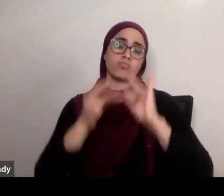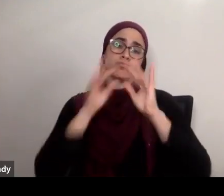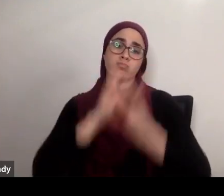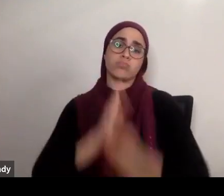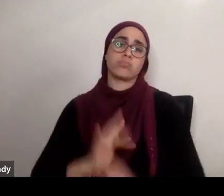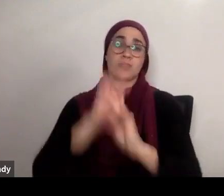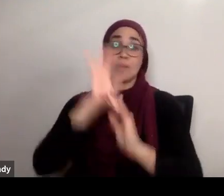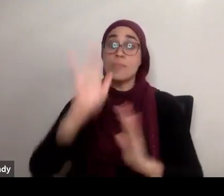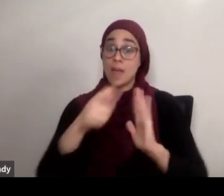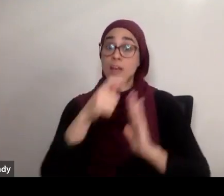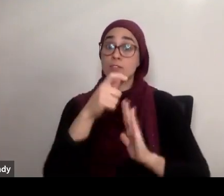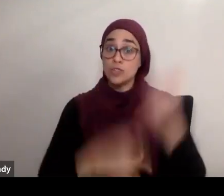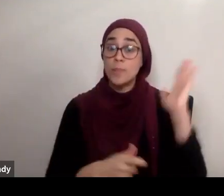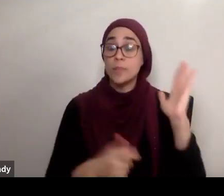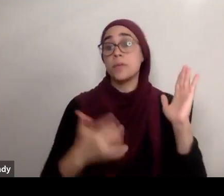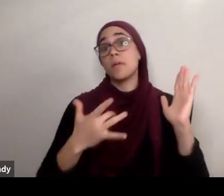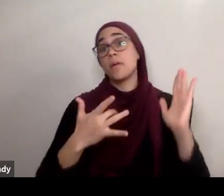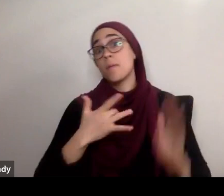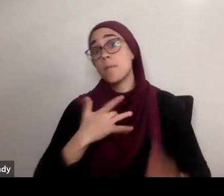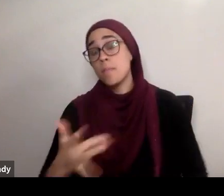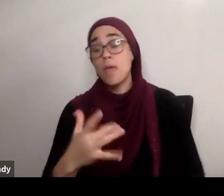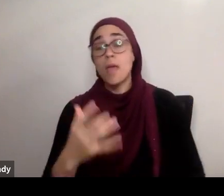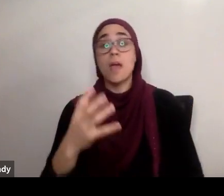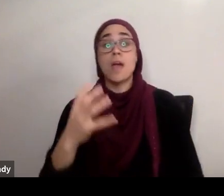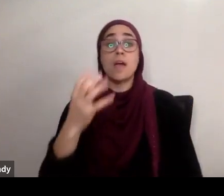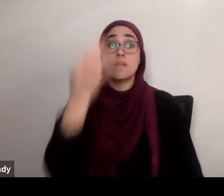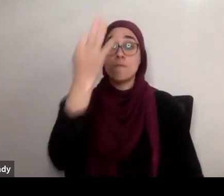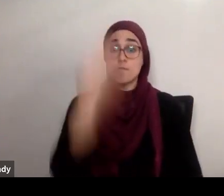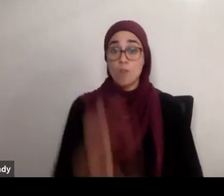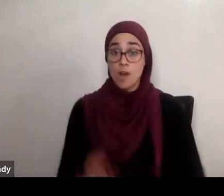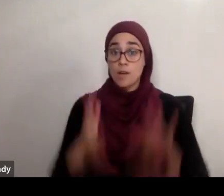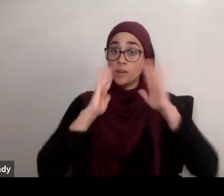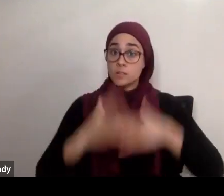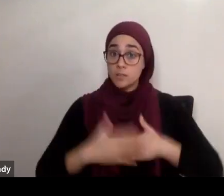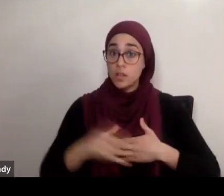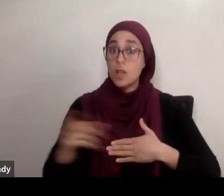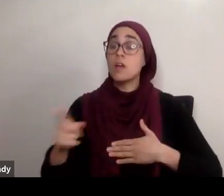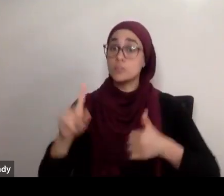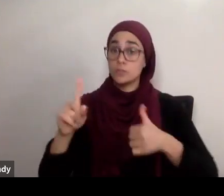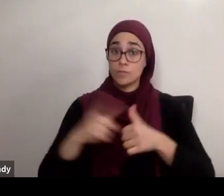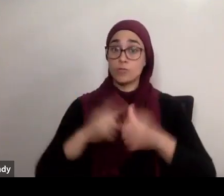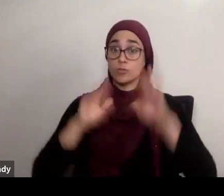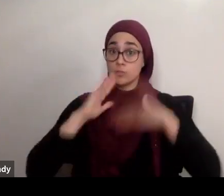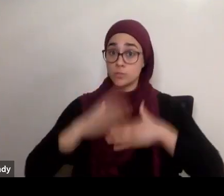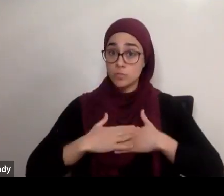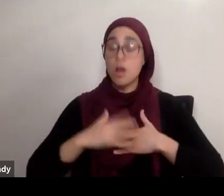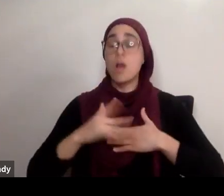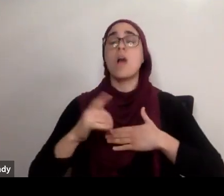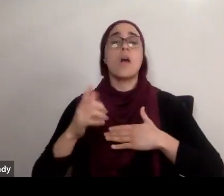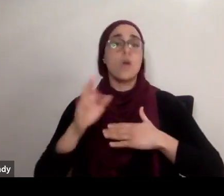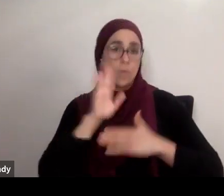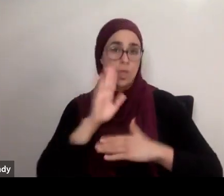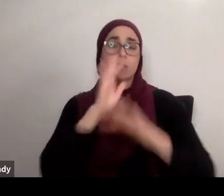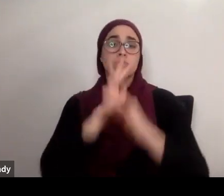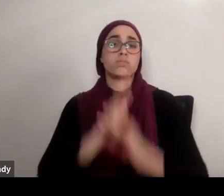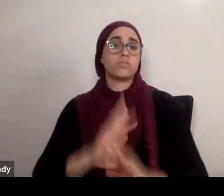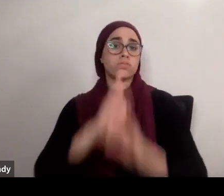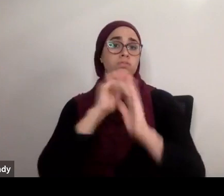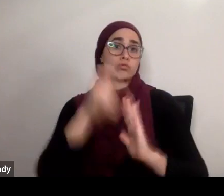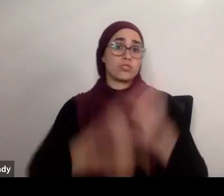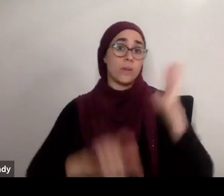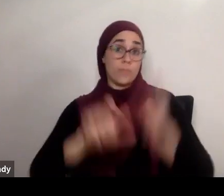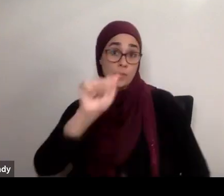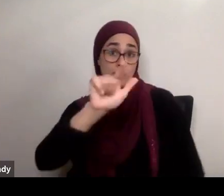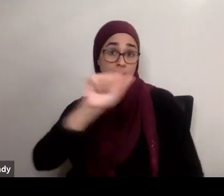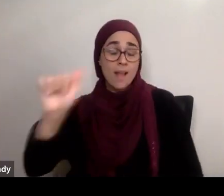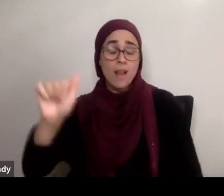recite, you know, Surat al-A'la in the first rak'ah of the jum'ah. He used to recite the surah in the Eid, when people would gather, and he used to recite the surah